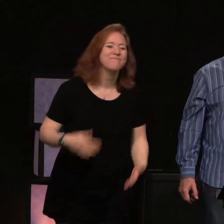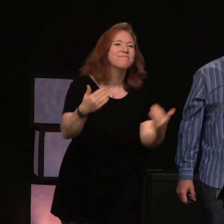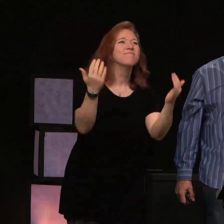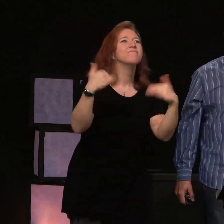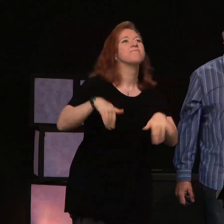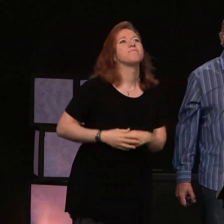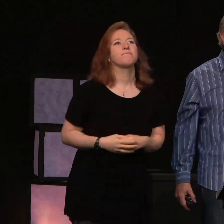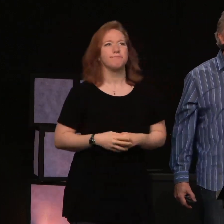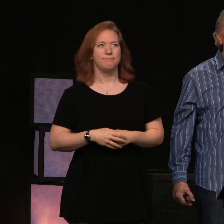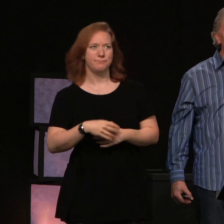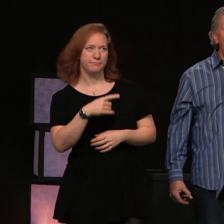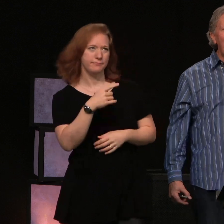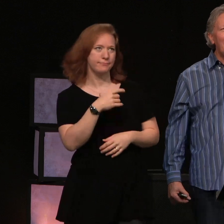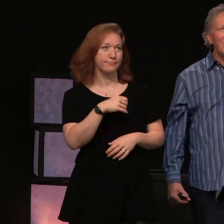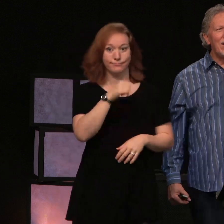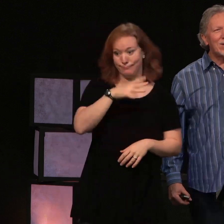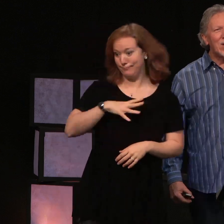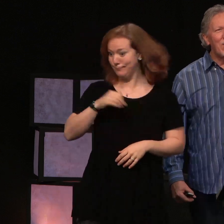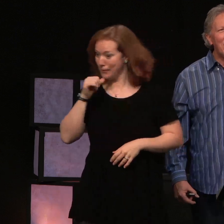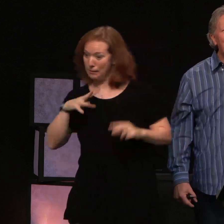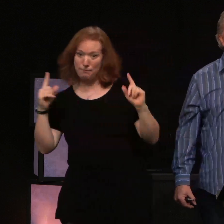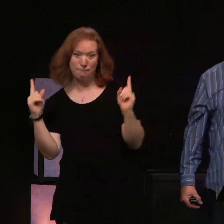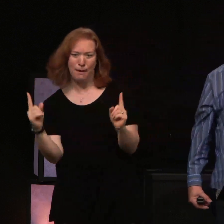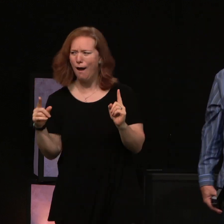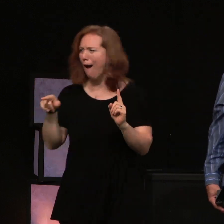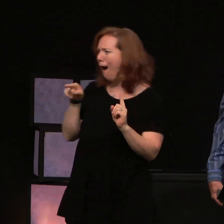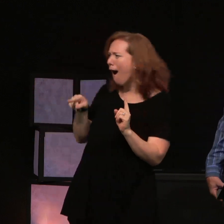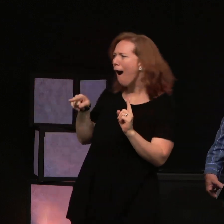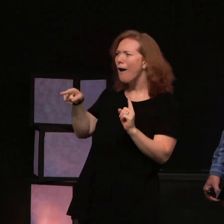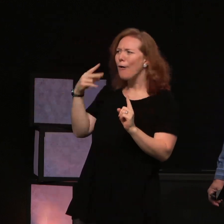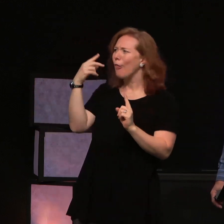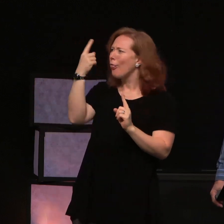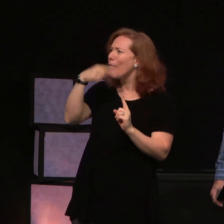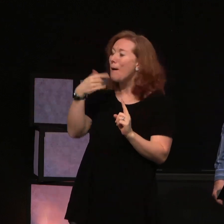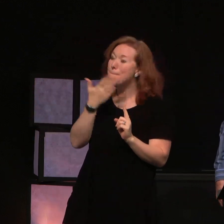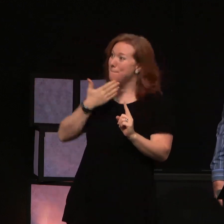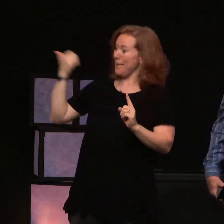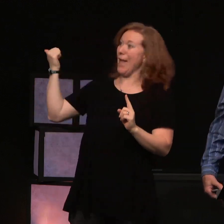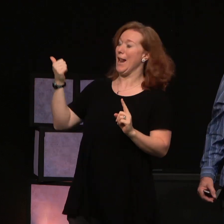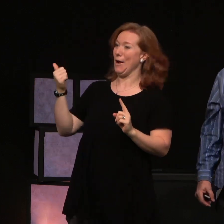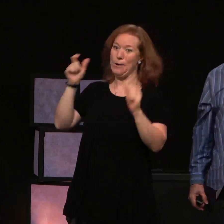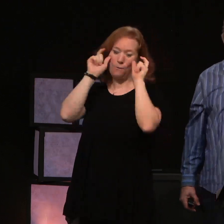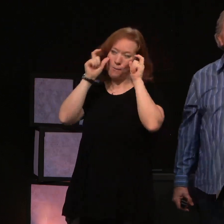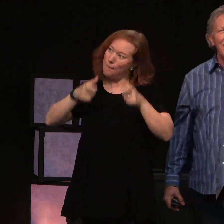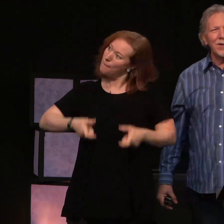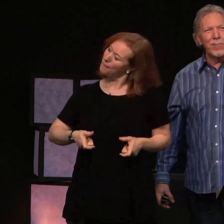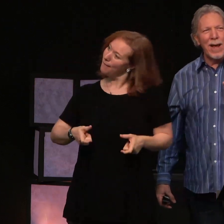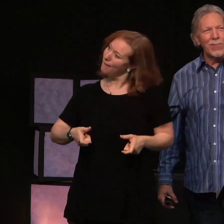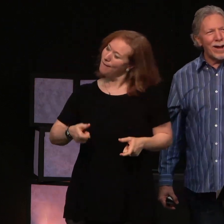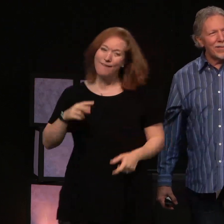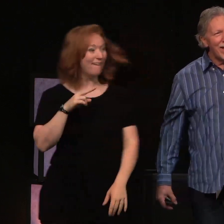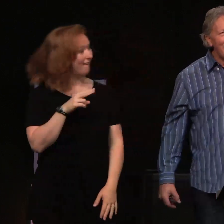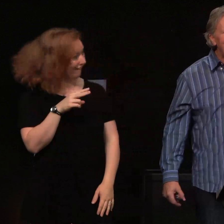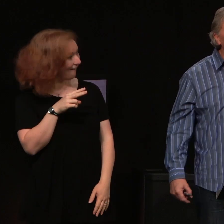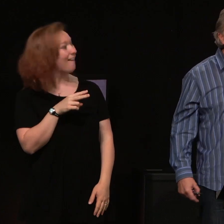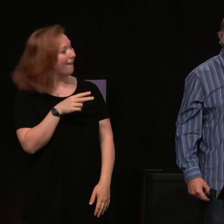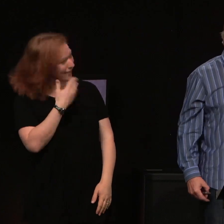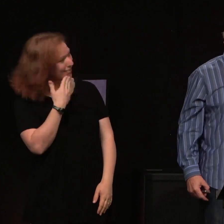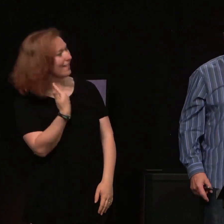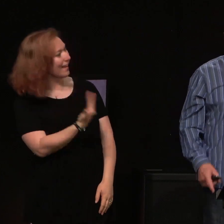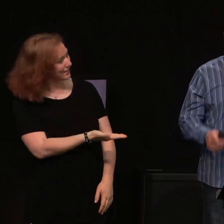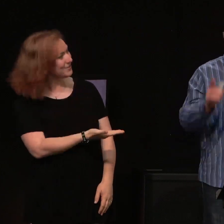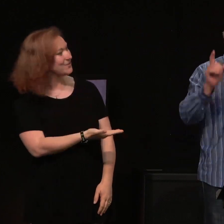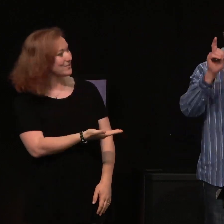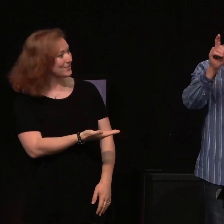One lady said to the other, wow, you look so much better when you're not wearing your glasses. And the other replied, well, thank you.